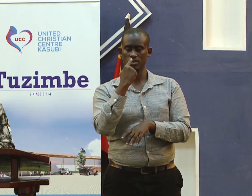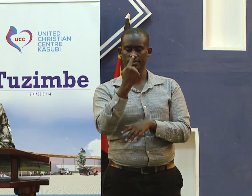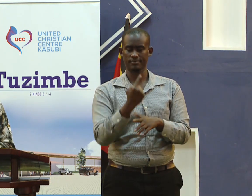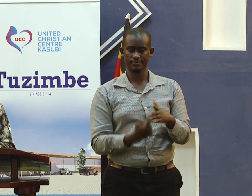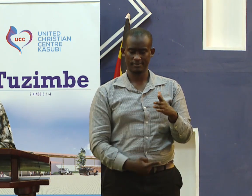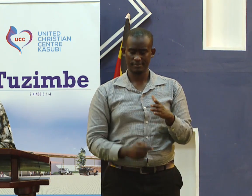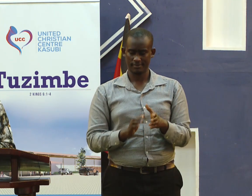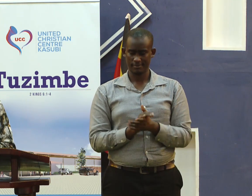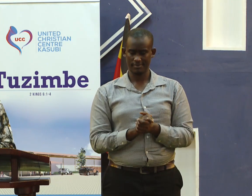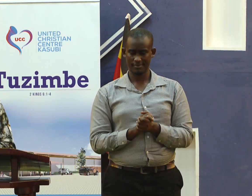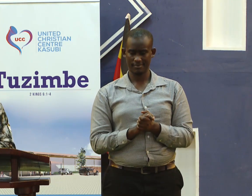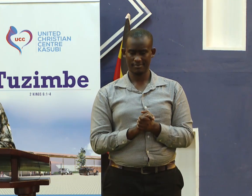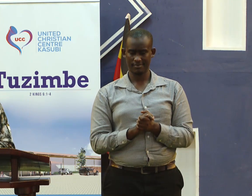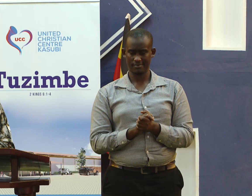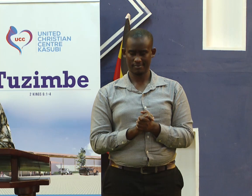Mark 7. 20.